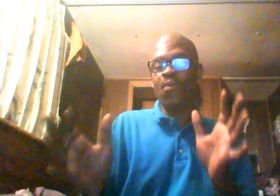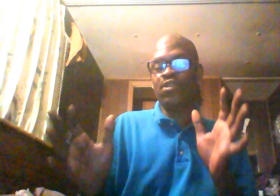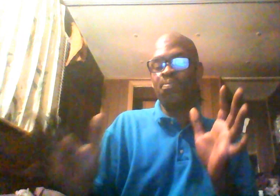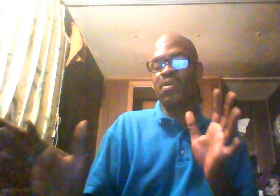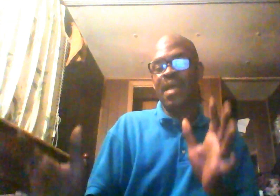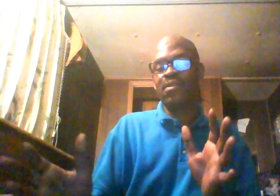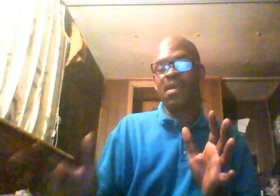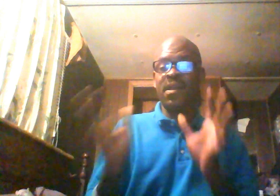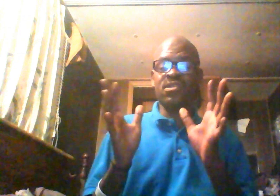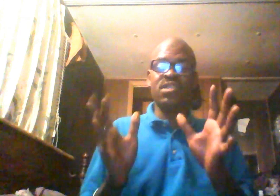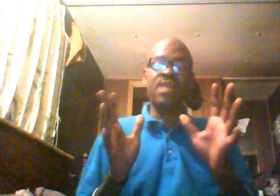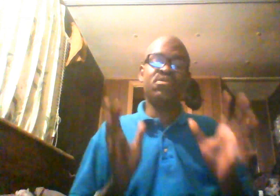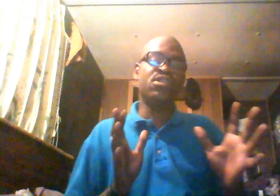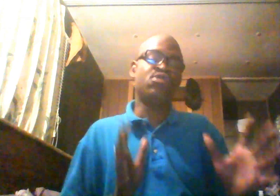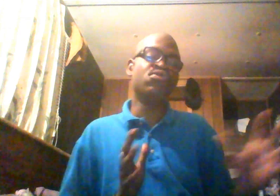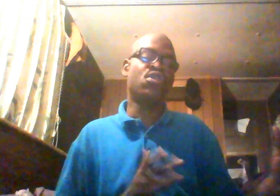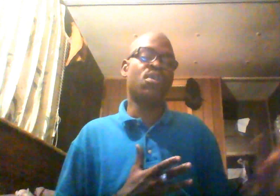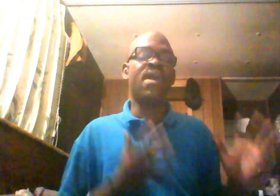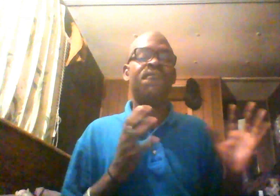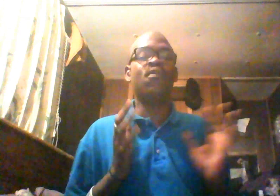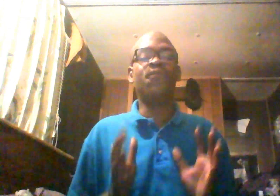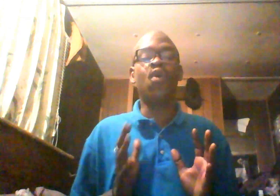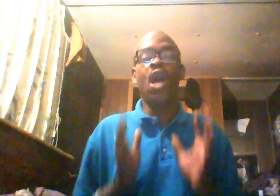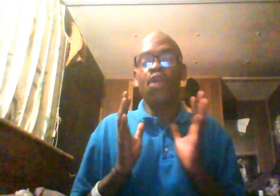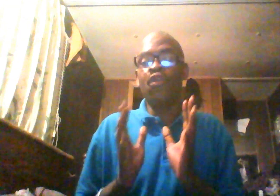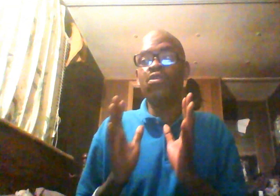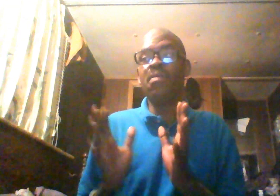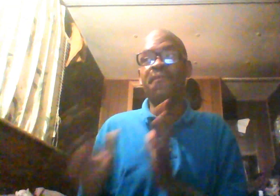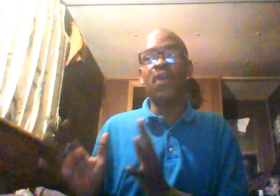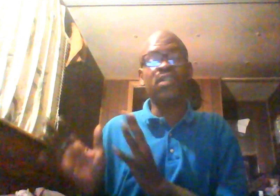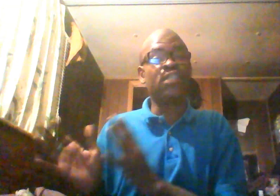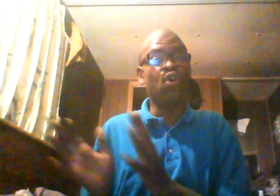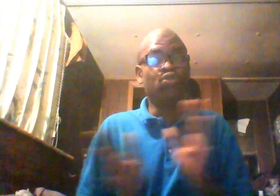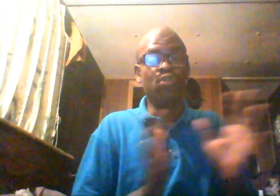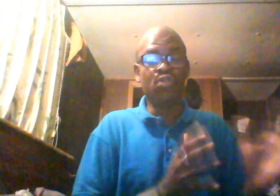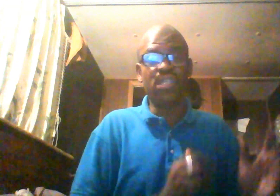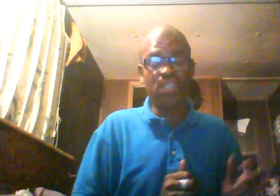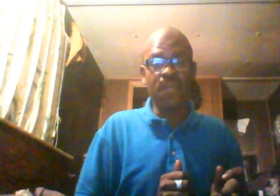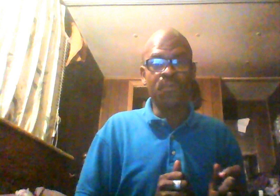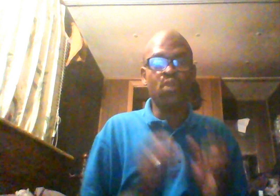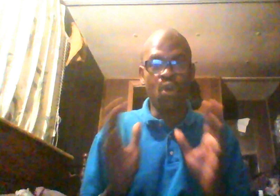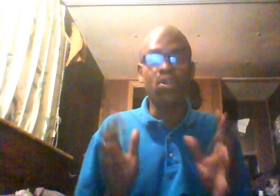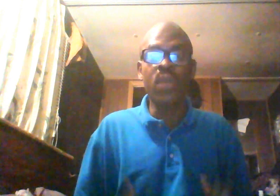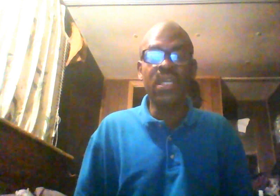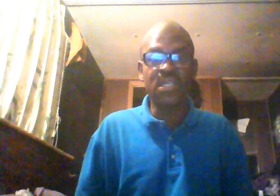what you're putting out there. Because the same shit that you stood on a platform for, those motherfuckers that told you to do this shit, know your weaknesses.